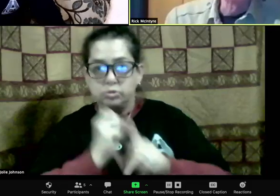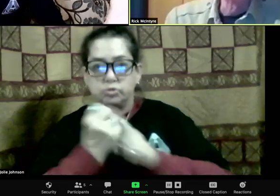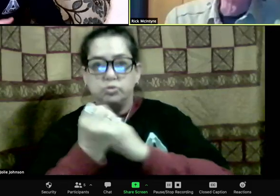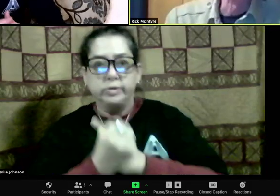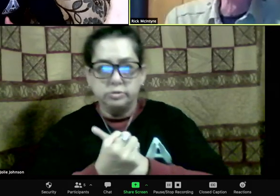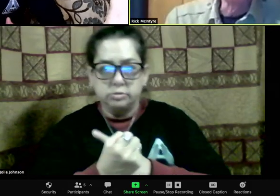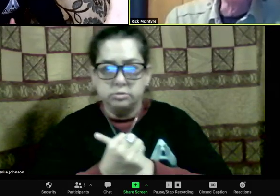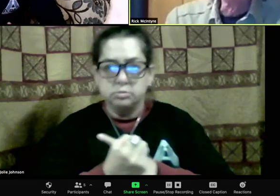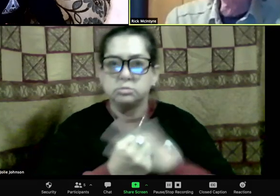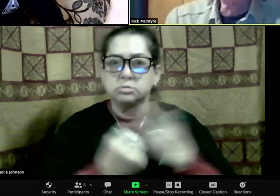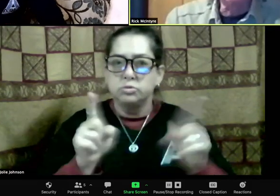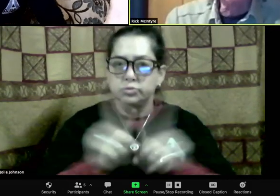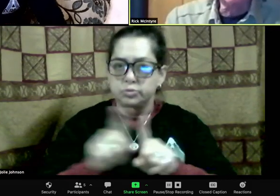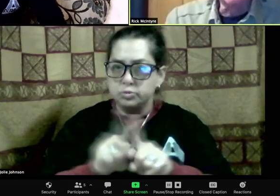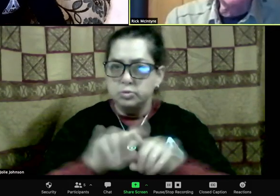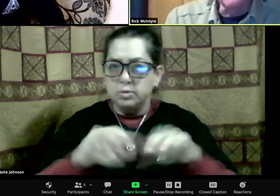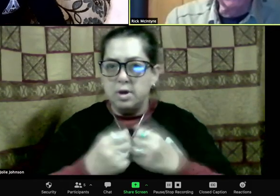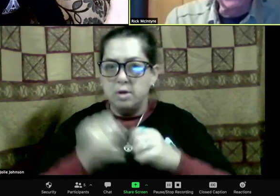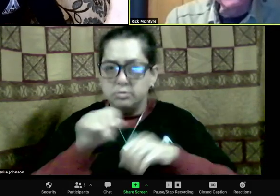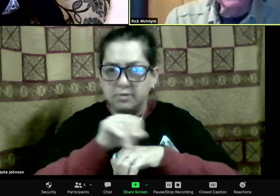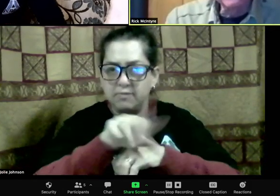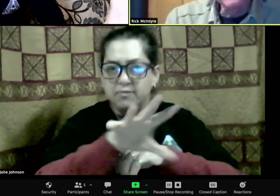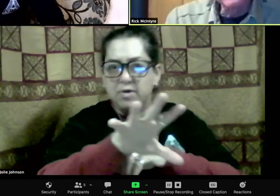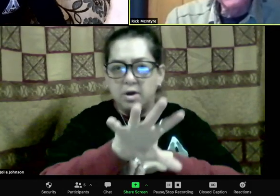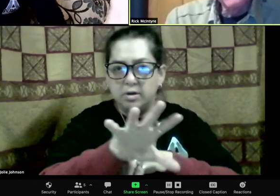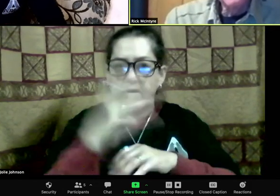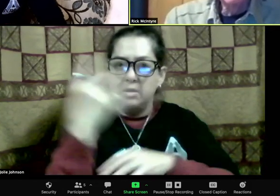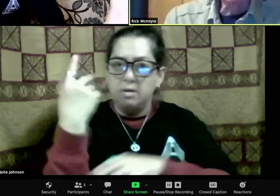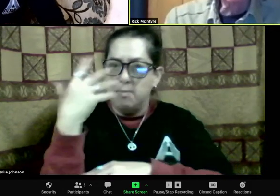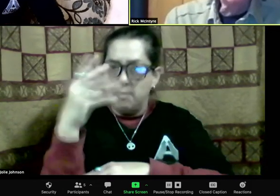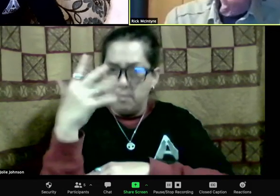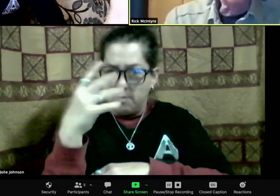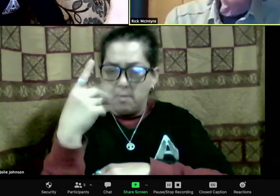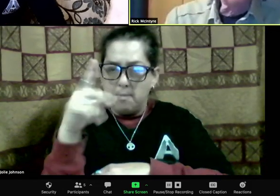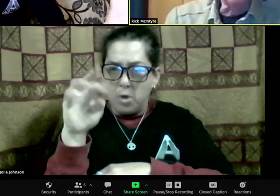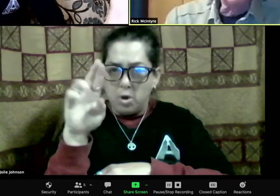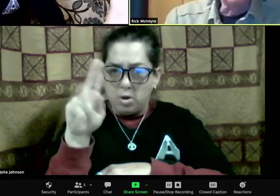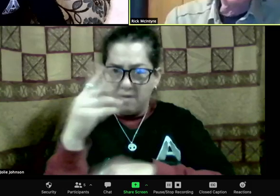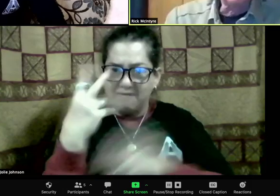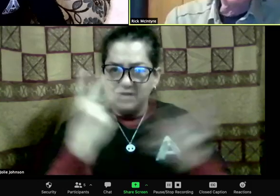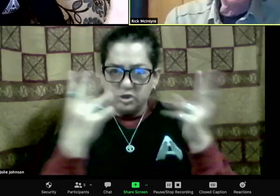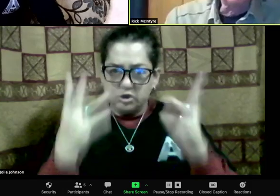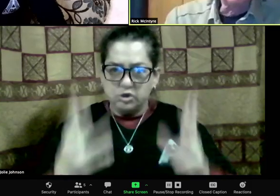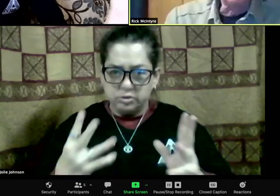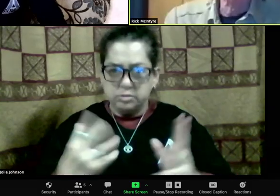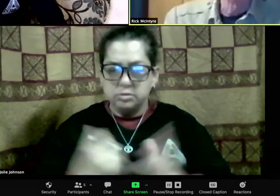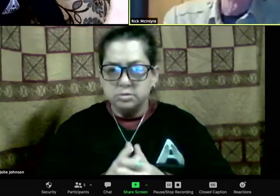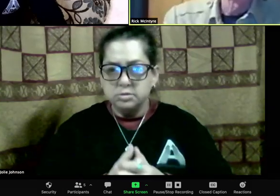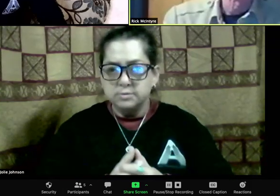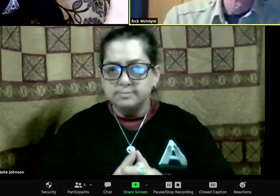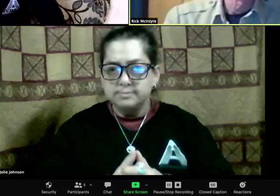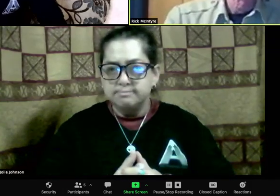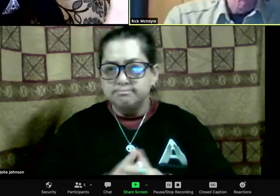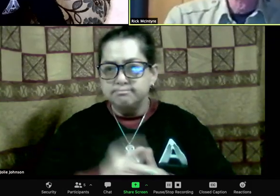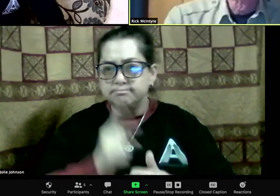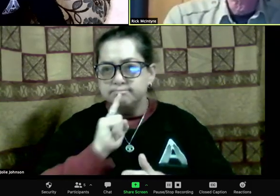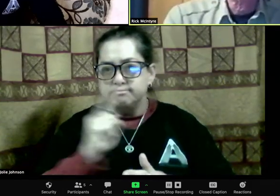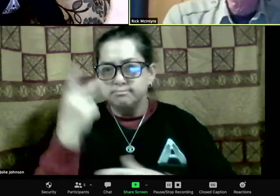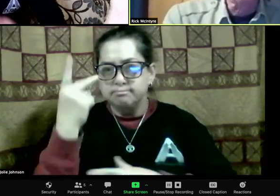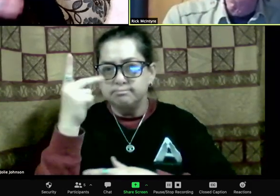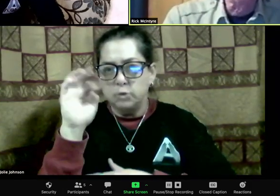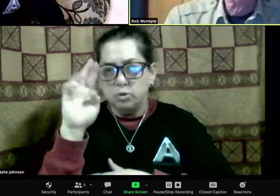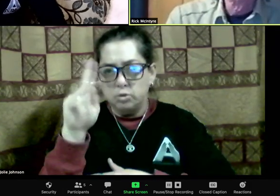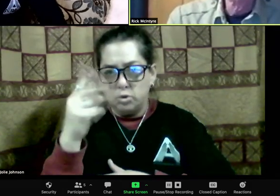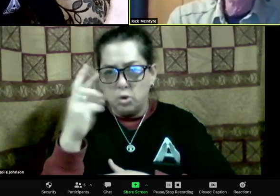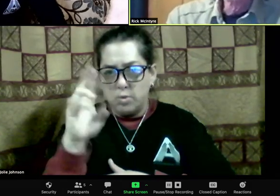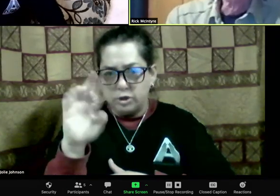yards away. And there didn't seem to be any obvious change in their behavior. So it's a delicate balance